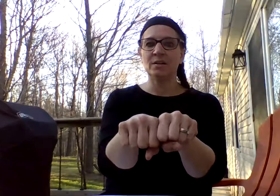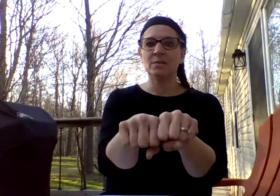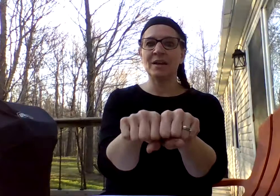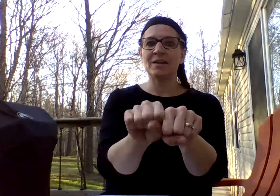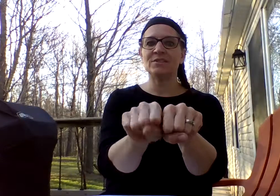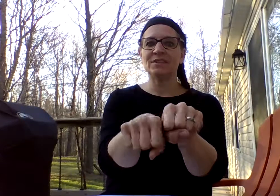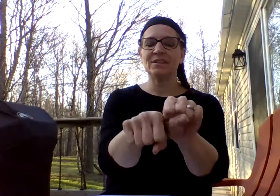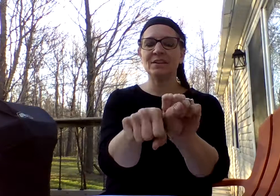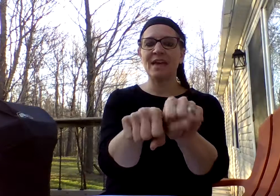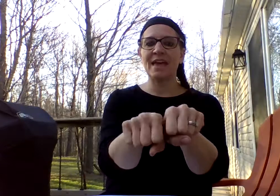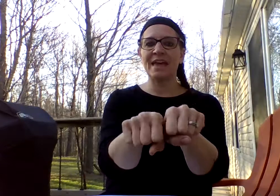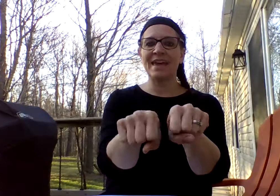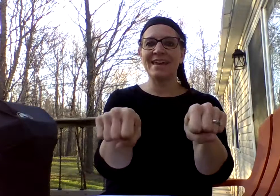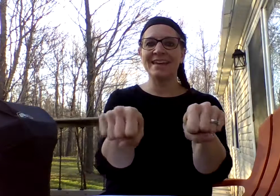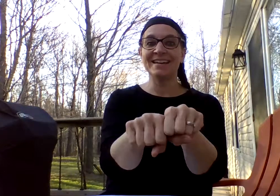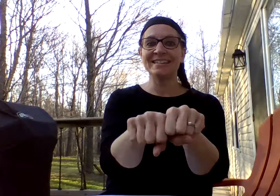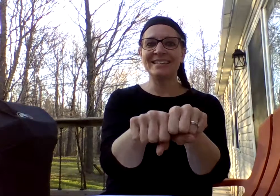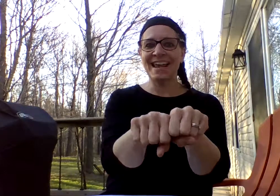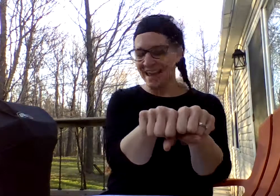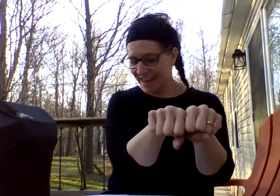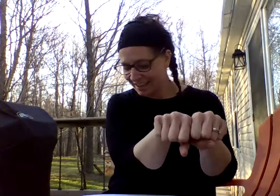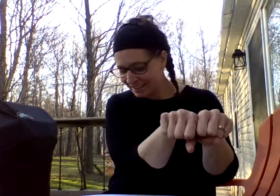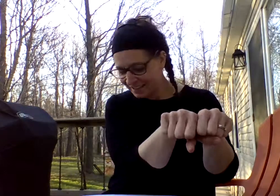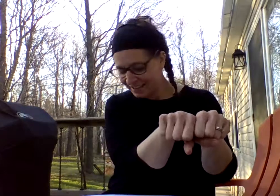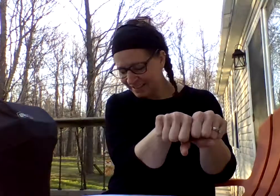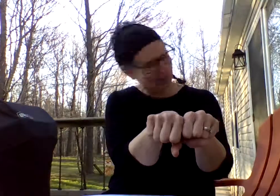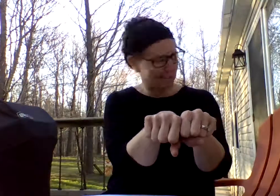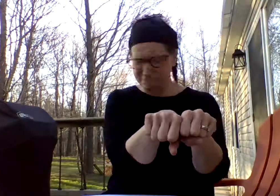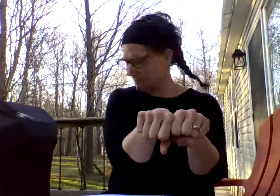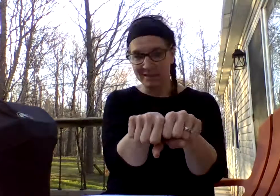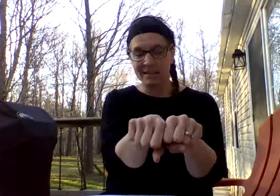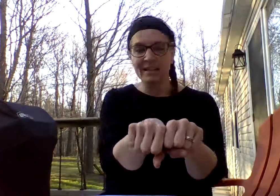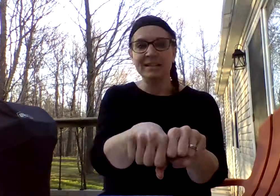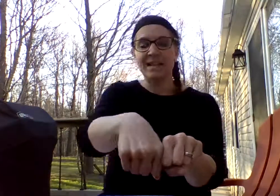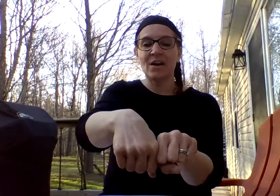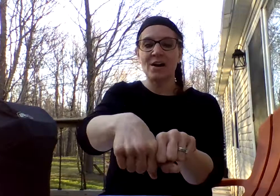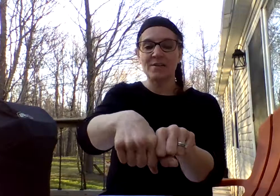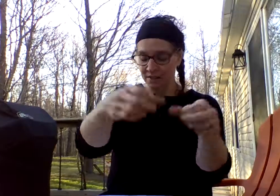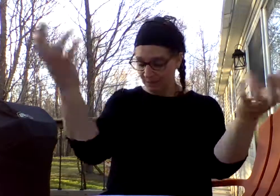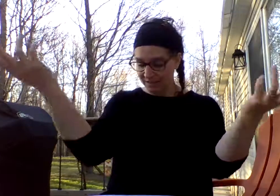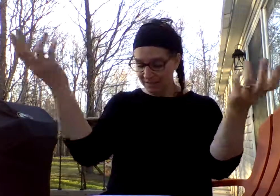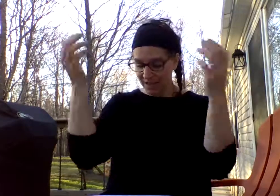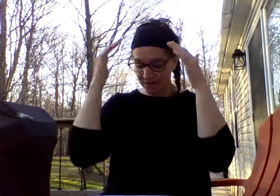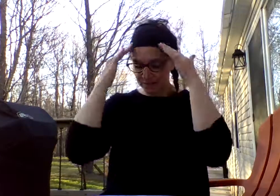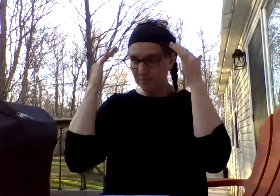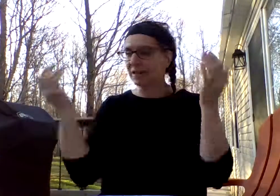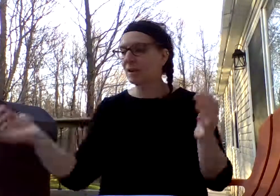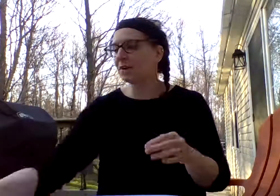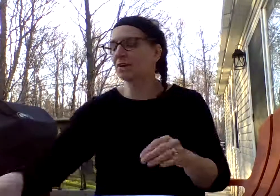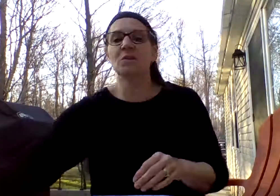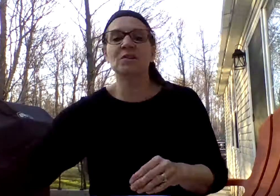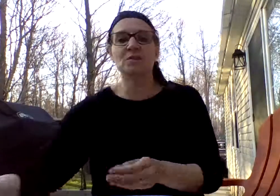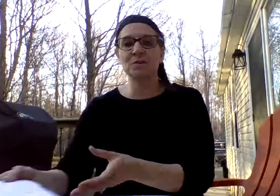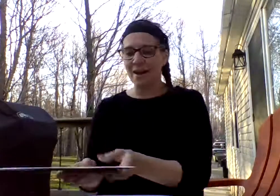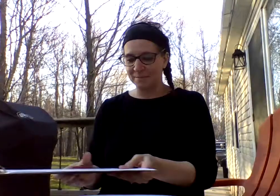We have D-A. Day. P-A. off. Oh, that's the end. And now we're going to do our nursery rhyme.